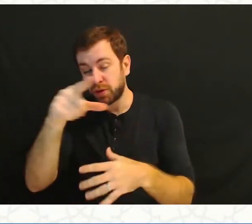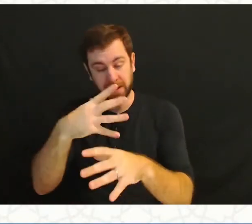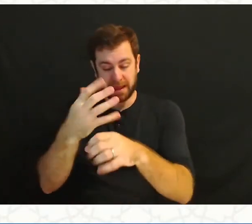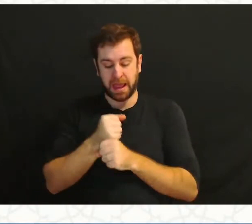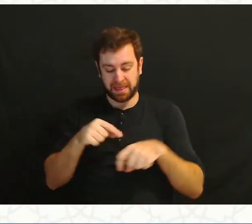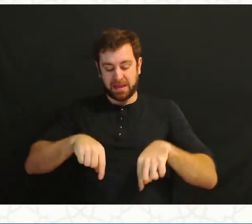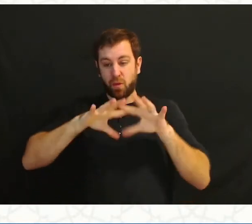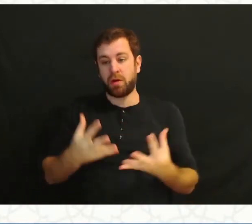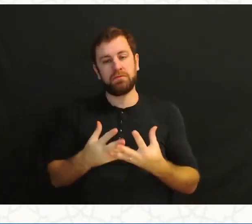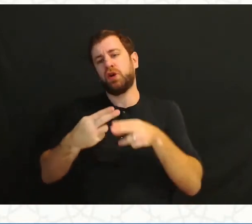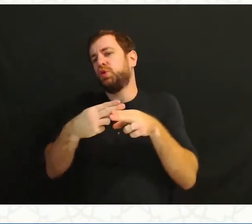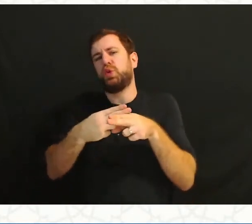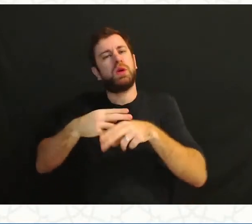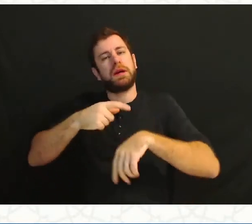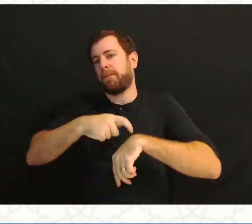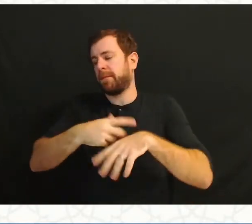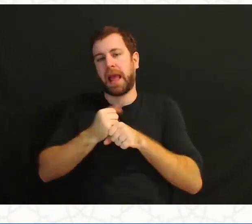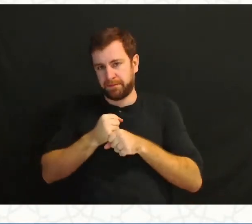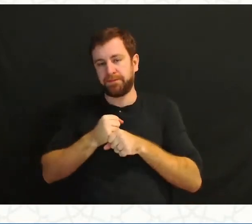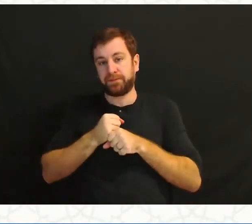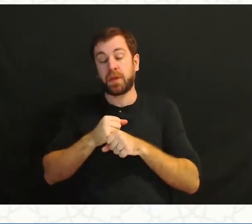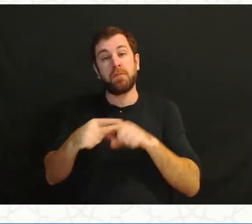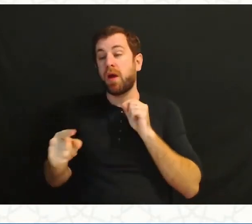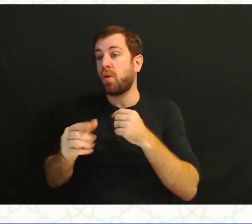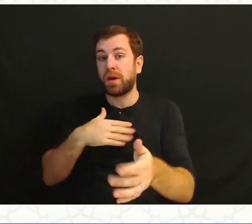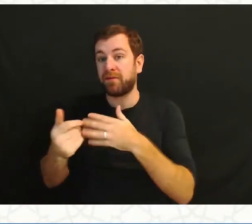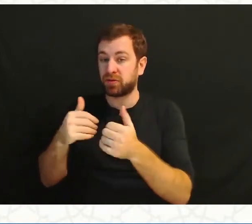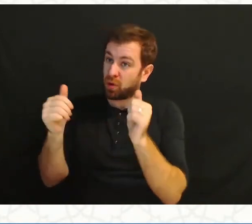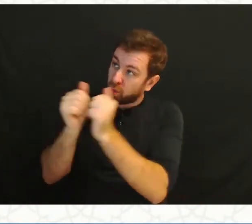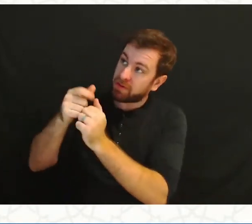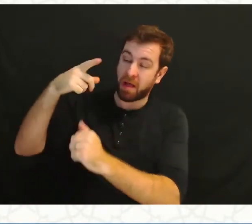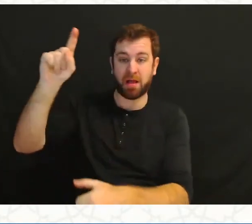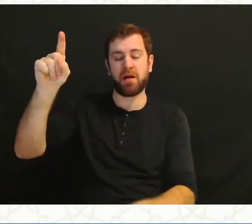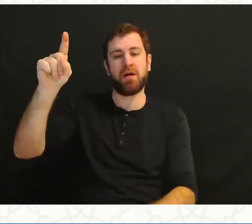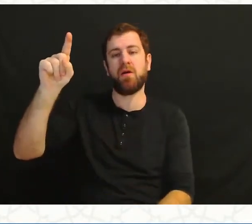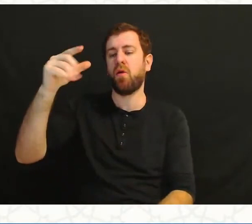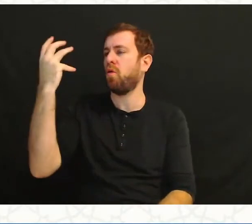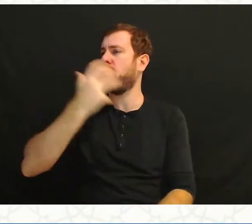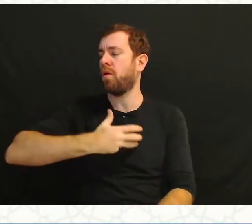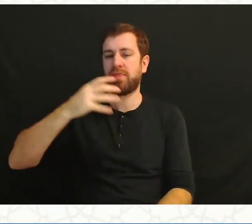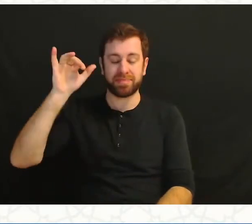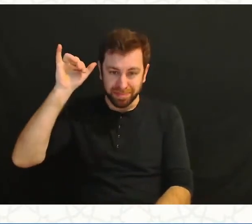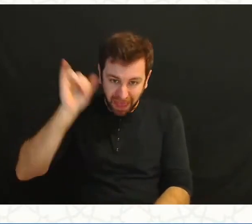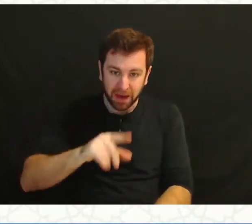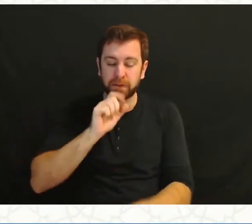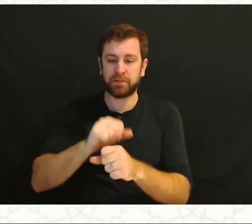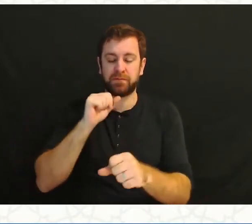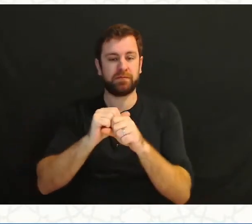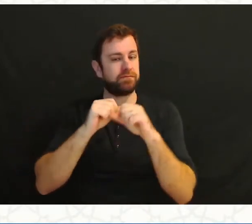it's temporary. But whatever is with Allah, that is abqa, that will remain.